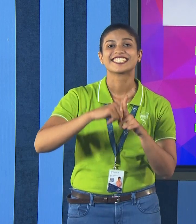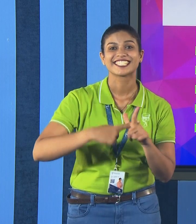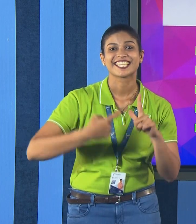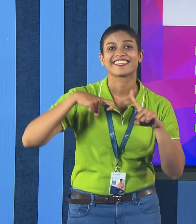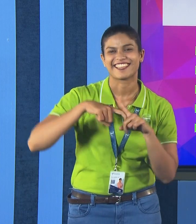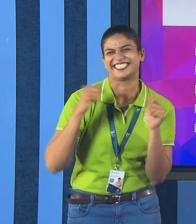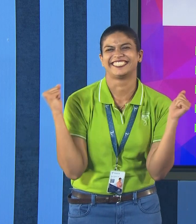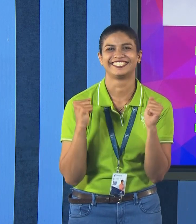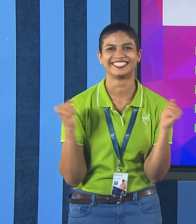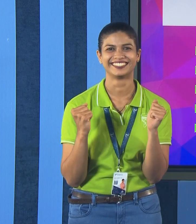Jammu and Kashmir,